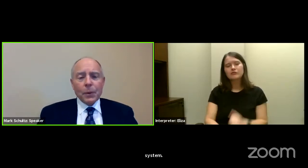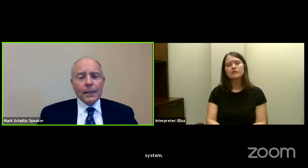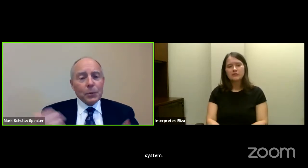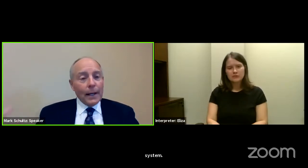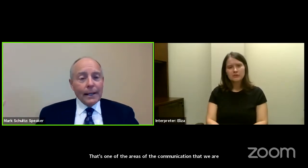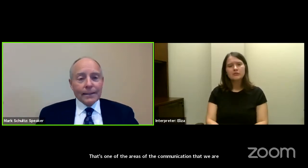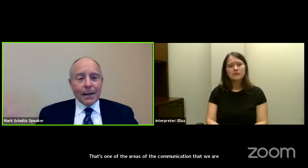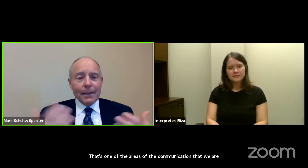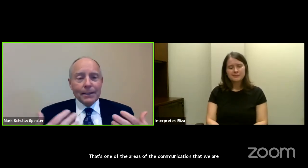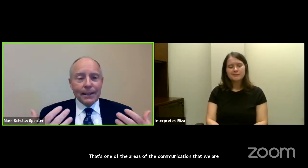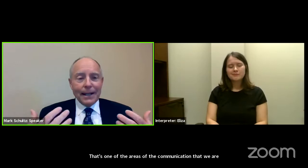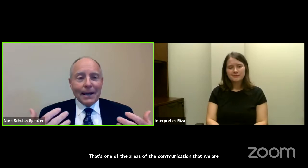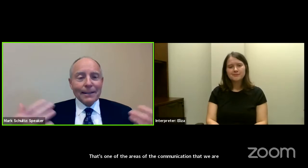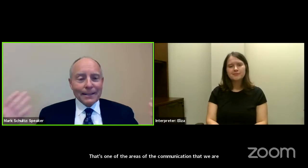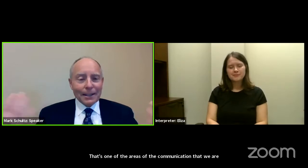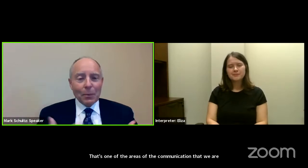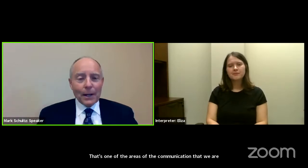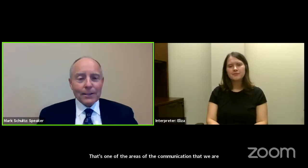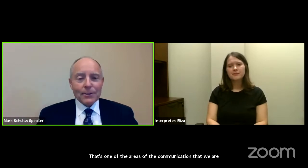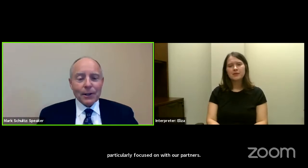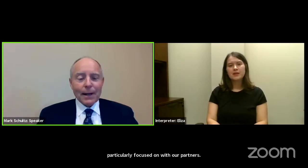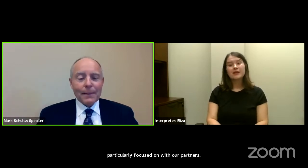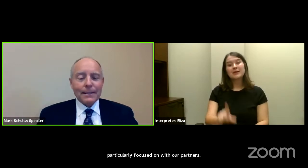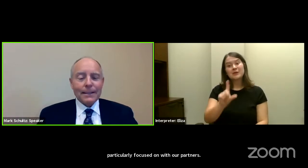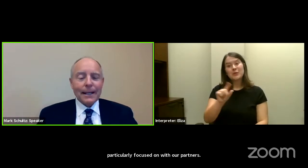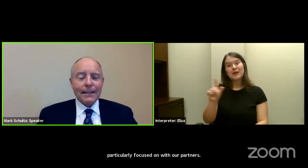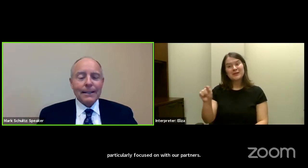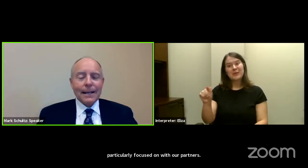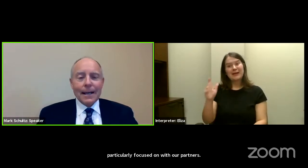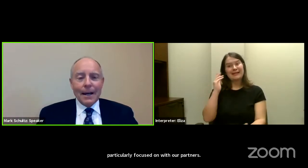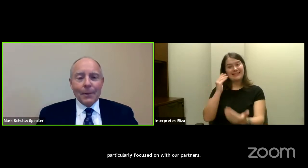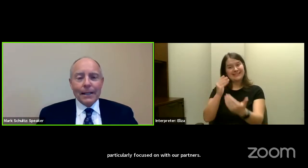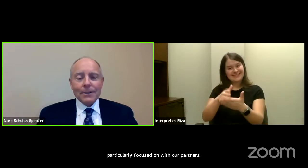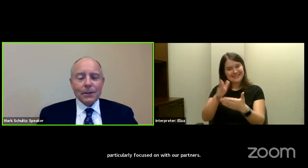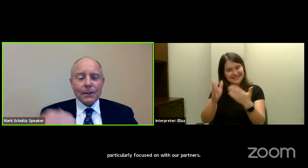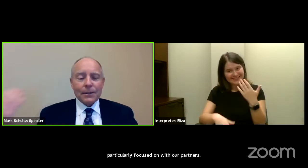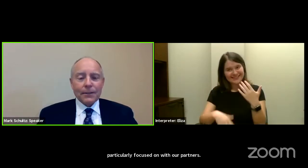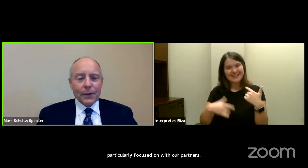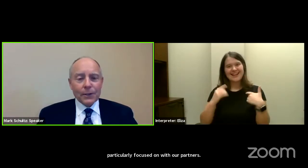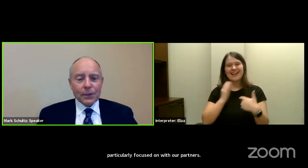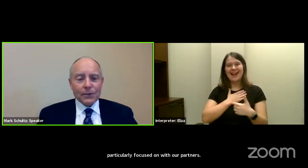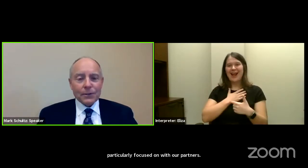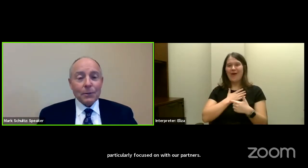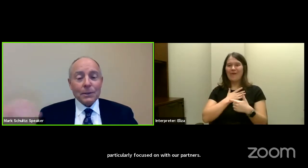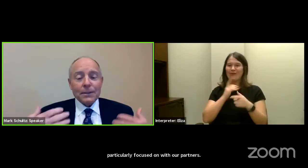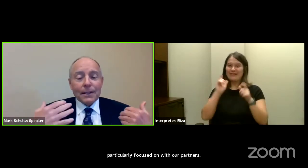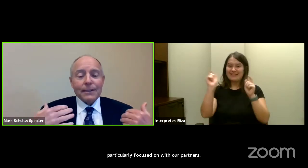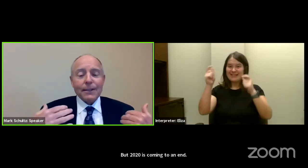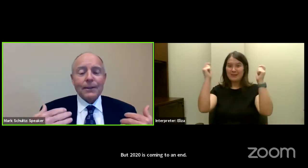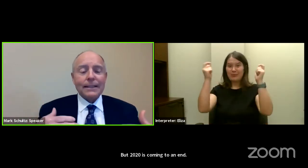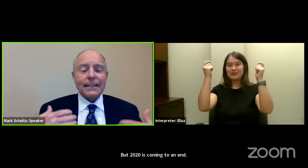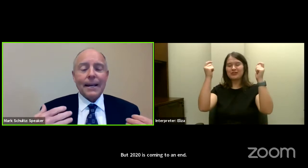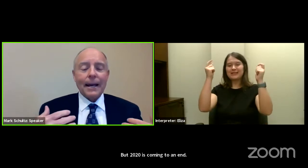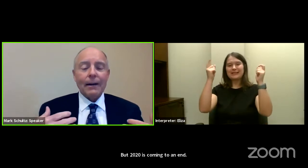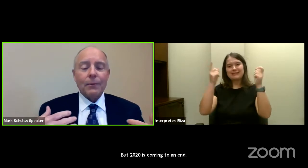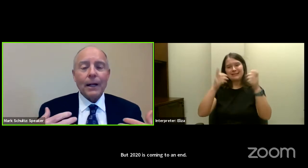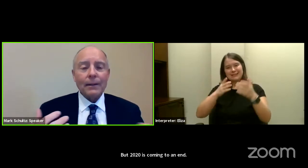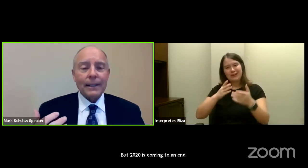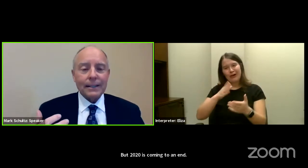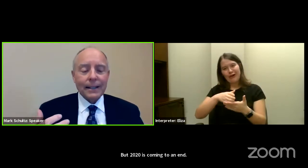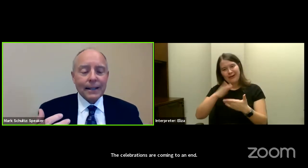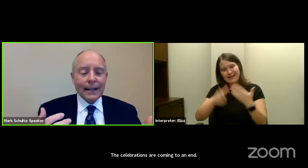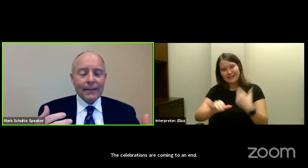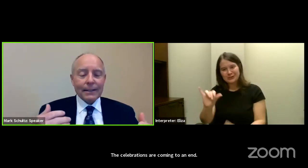But 2020 is coming to an end. The celebrations are coming to an end. And we need to look to the future so that we're continuing to stay